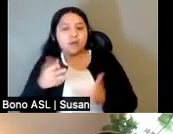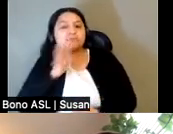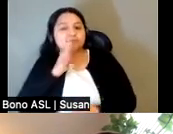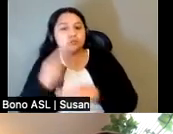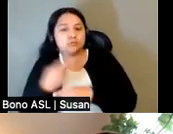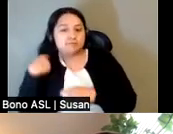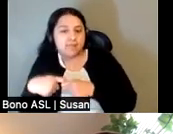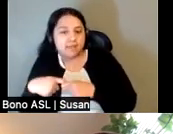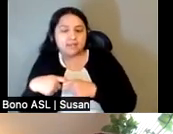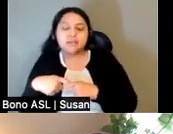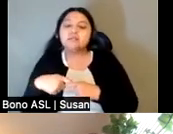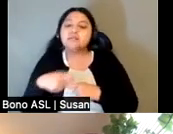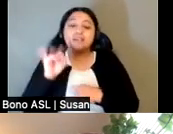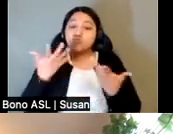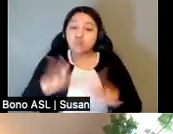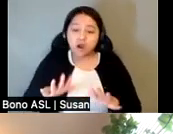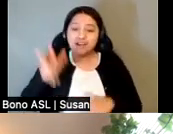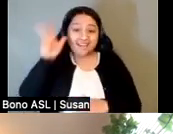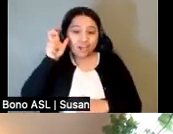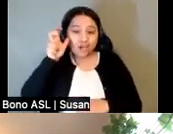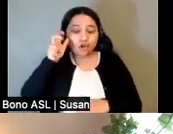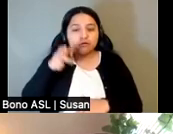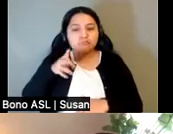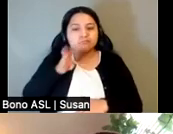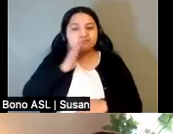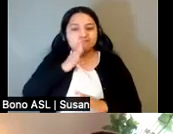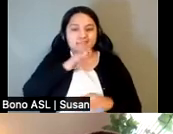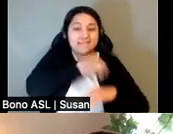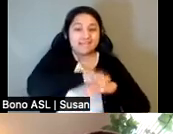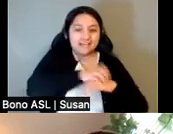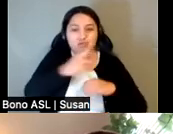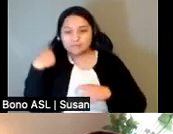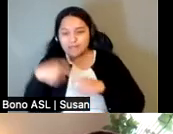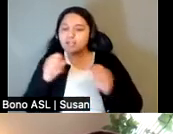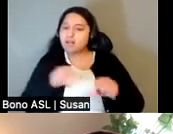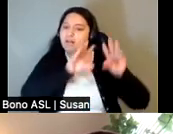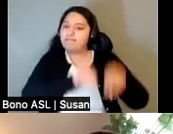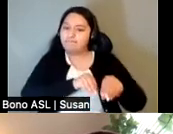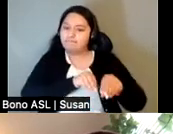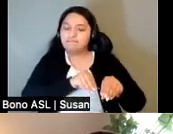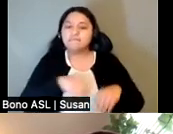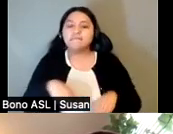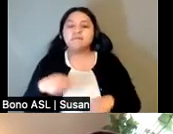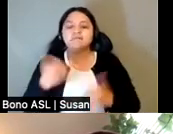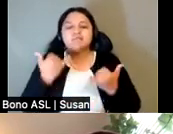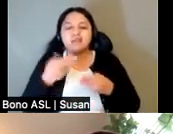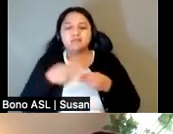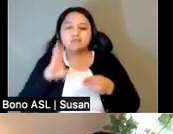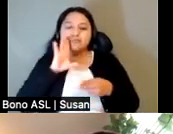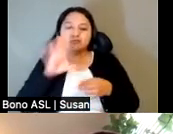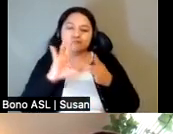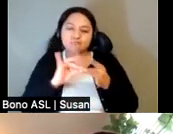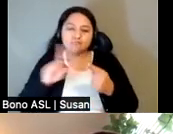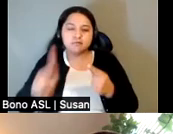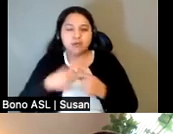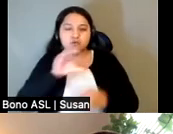silenciar audio original si prefiere no escuchar al hablante original. Hablemos brevemente de las mejores prácticas para la comunicación remota.